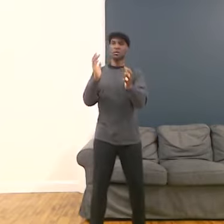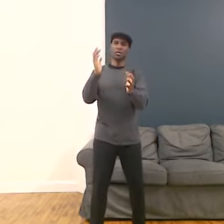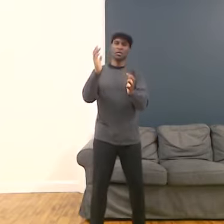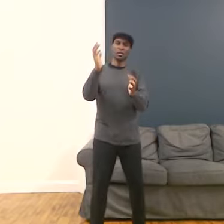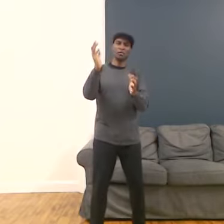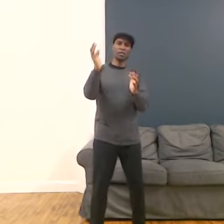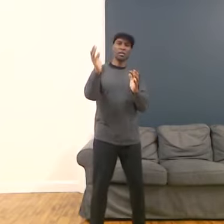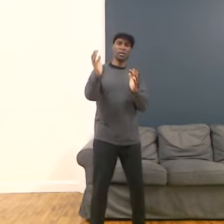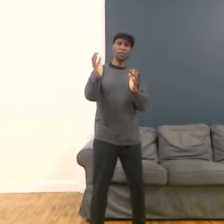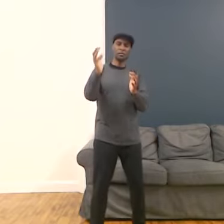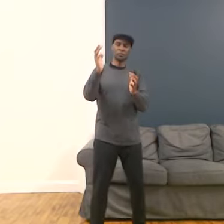Deconnect it right now.